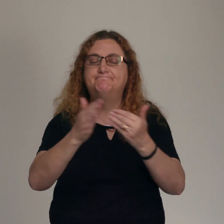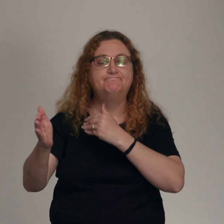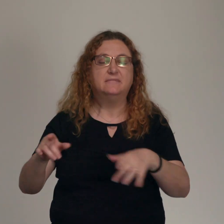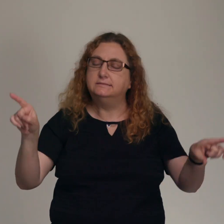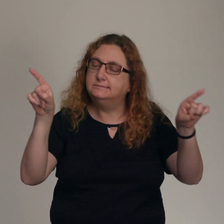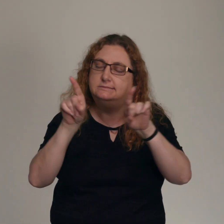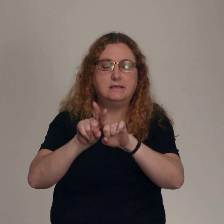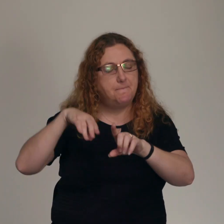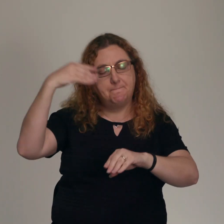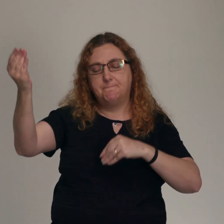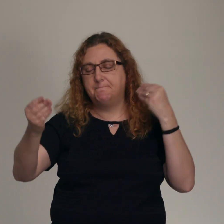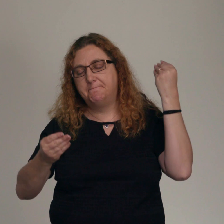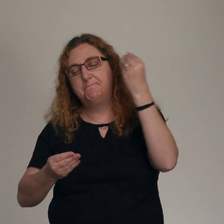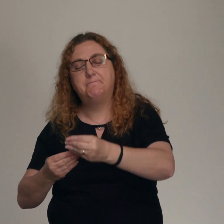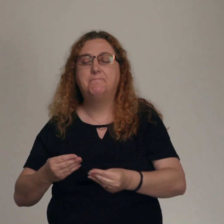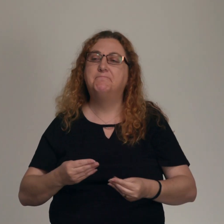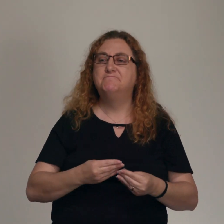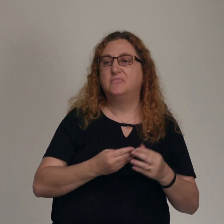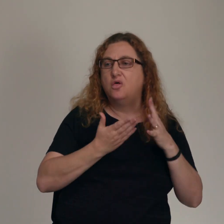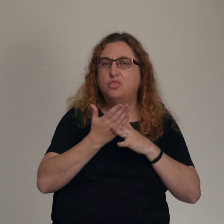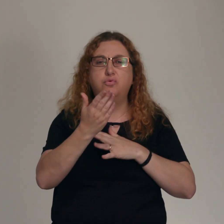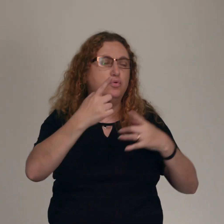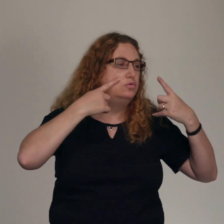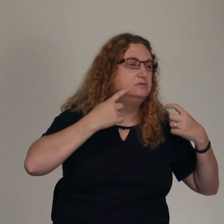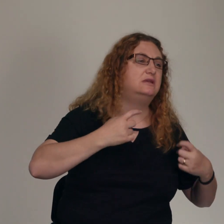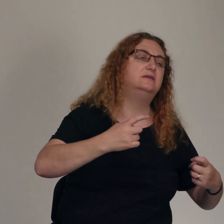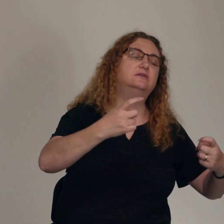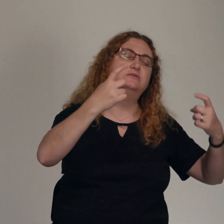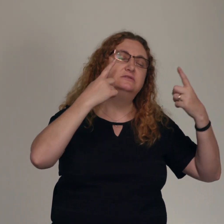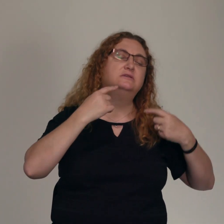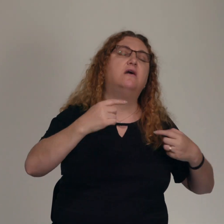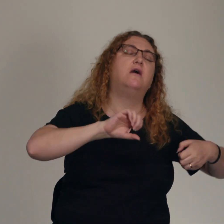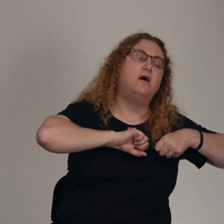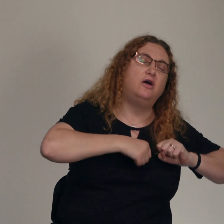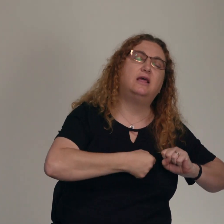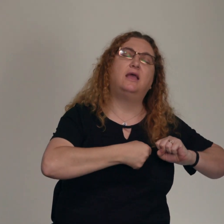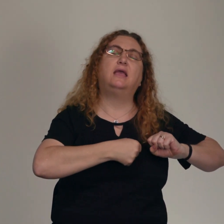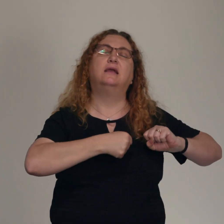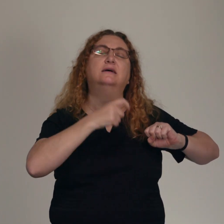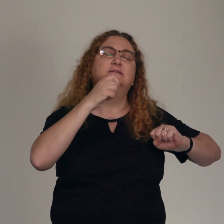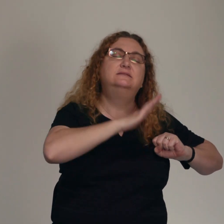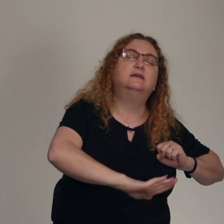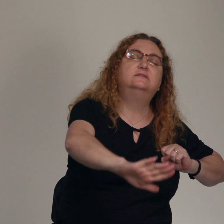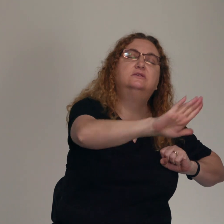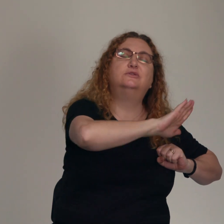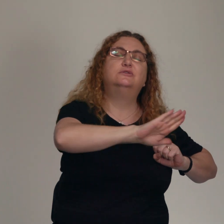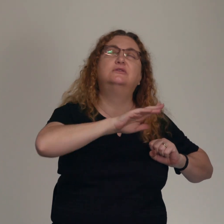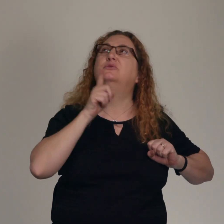in the tears in the heartache in the desert I'm yours in the